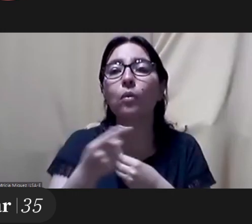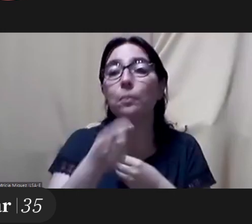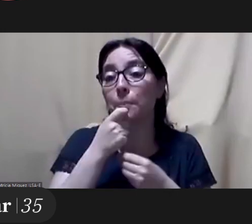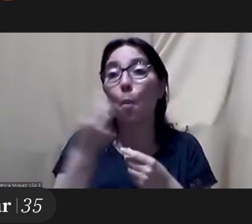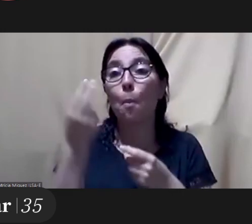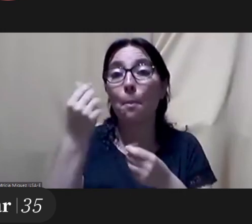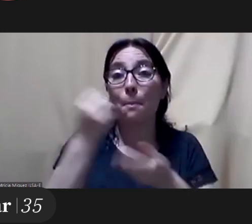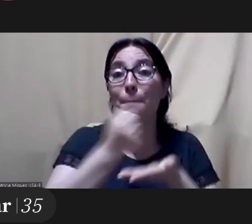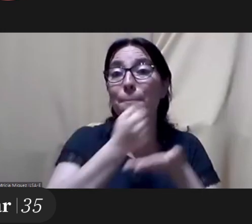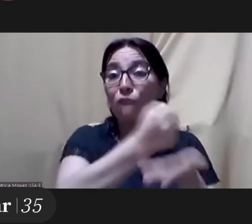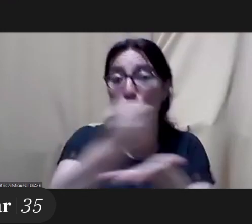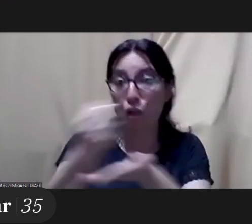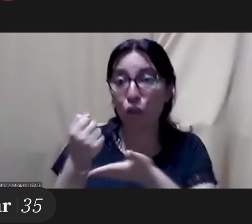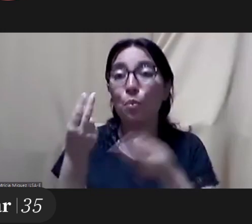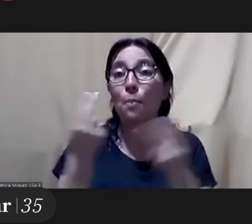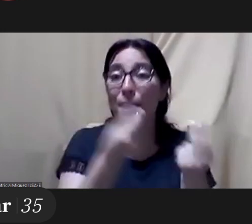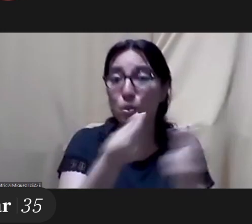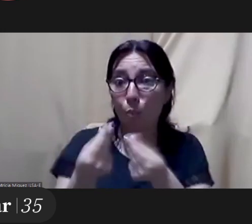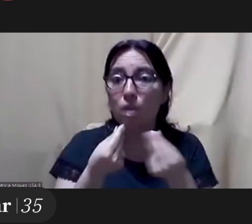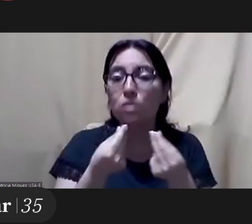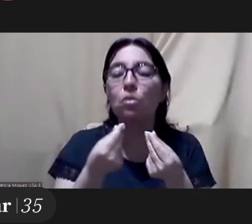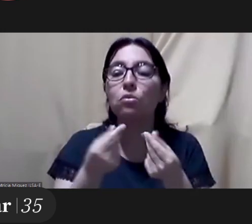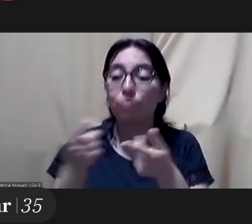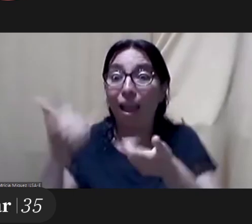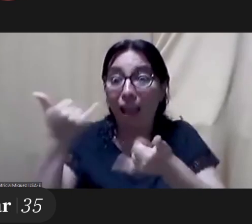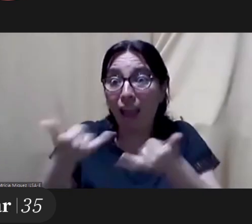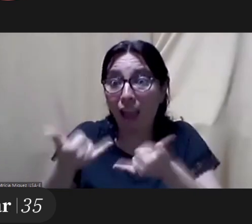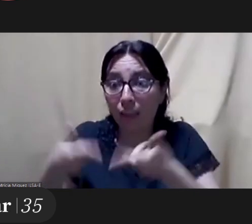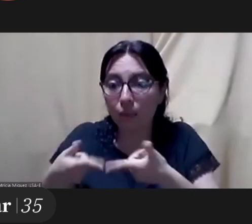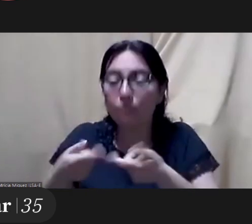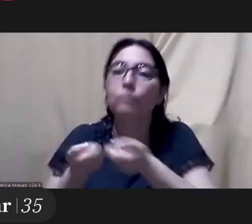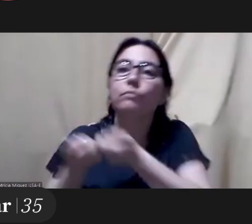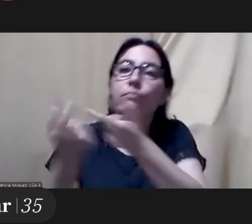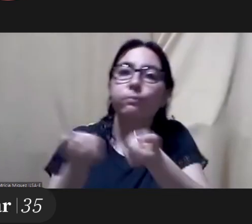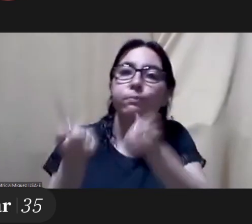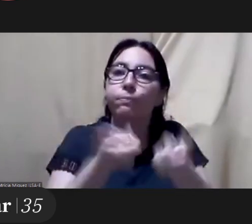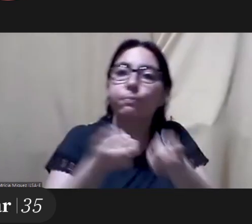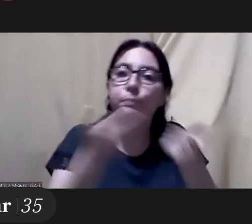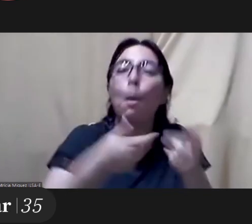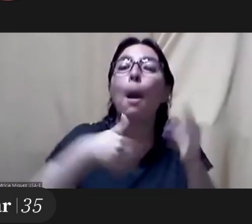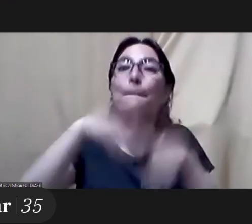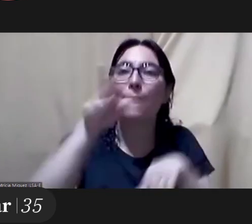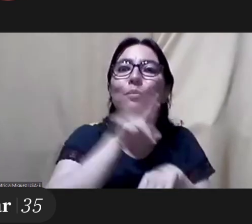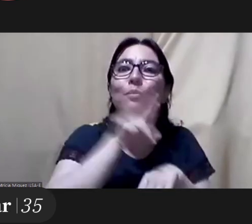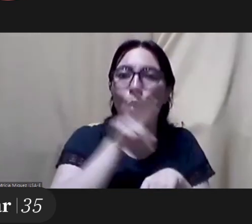the fastest one is to use the budget and the funds and channel them towards more women since